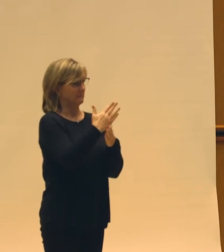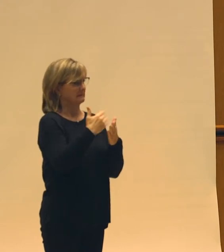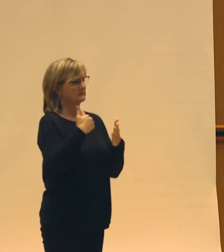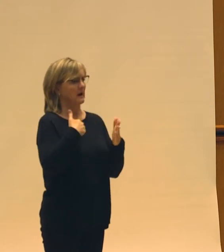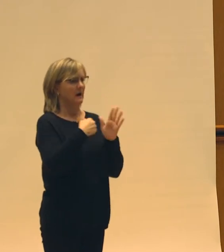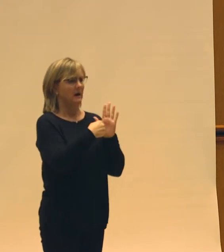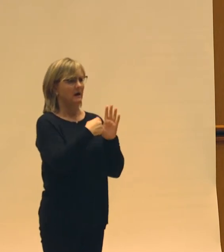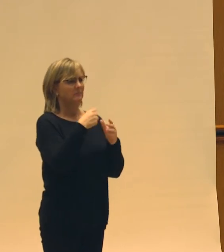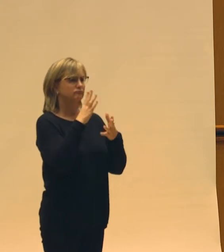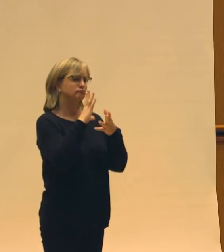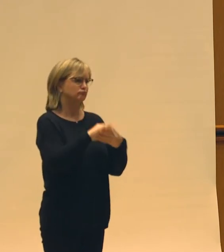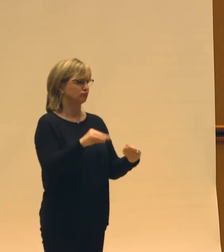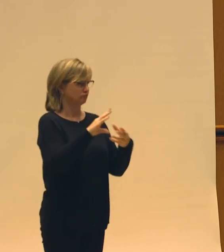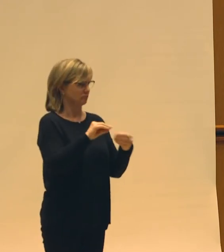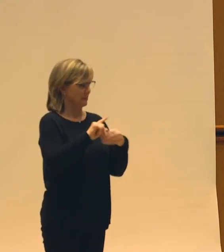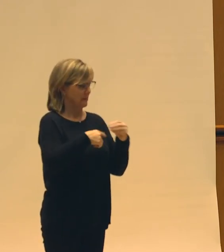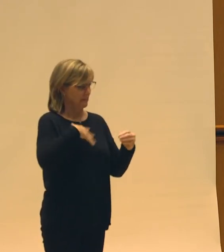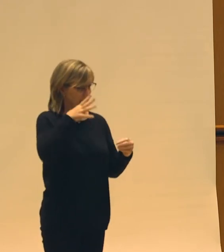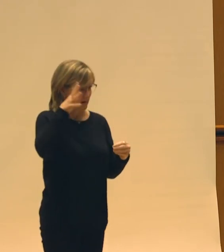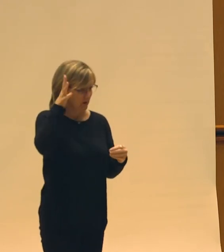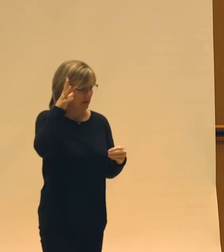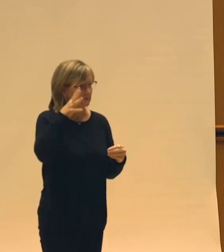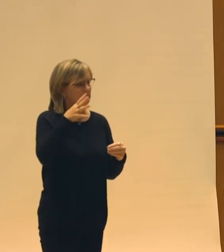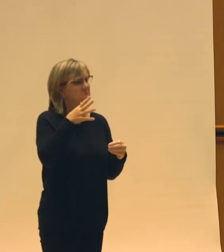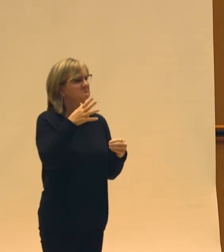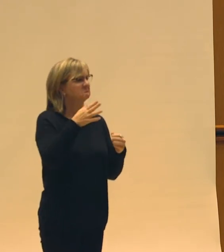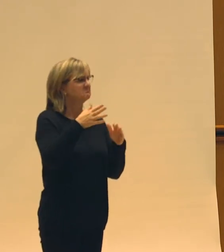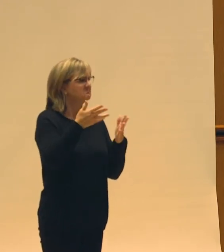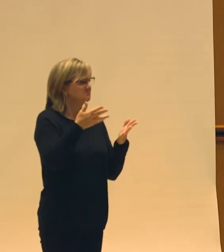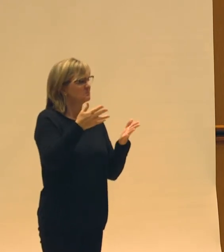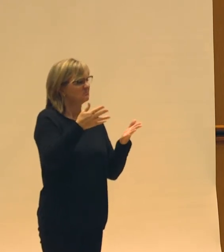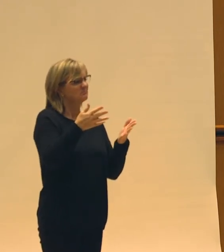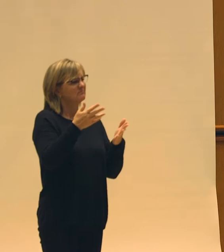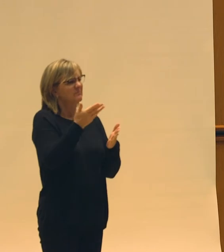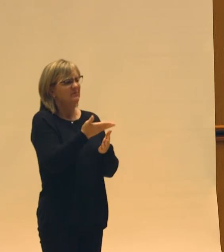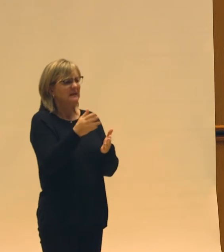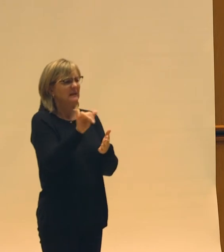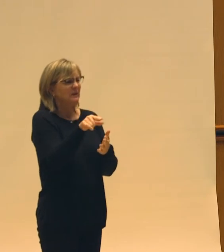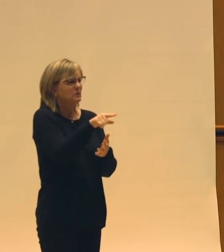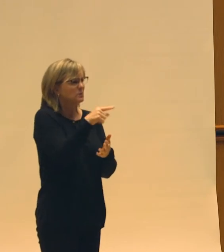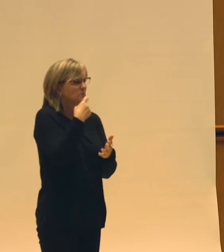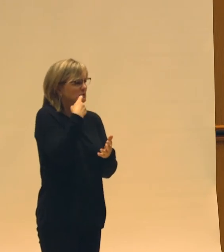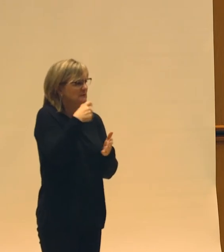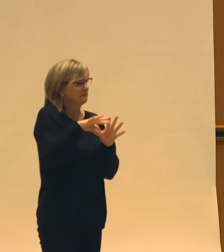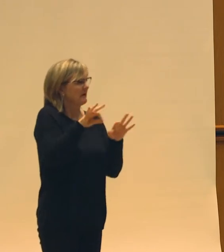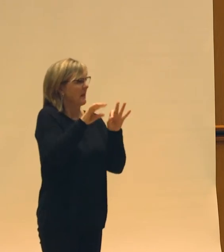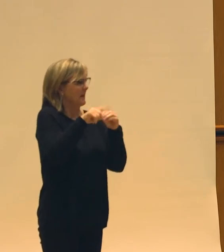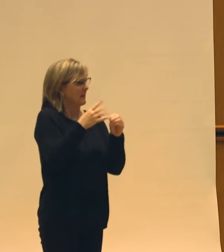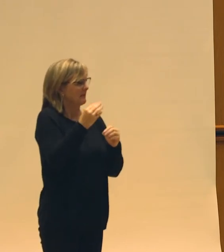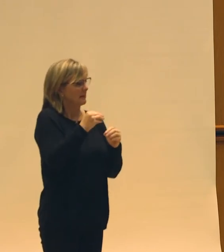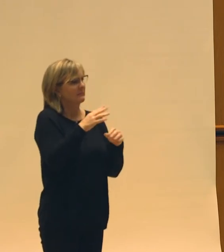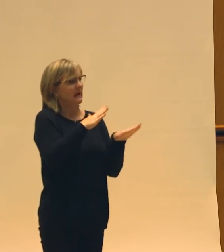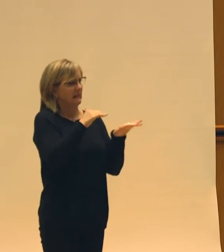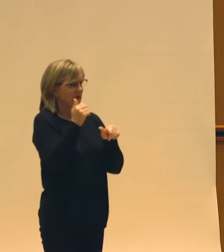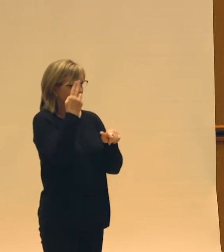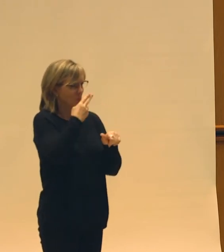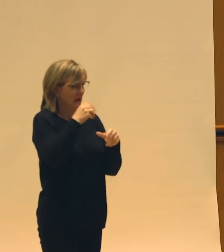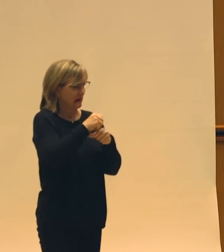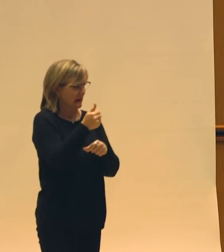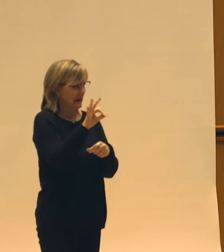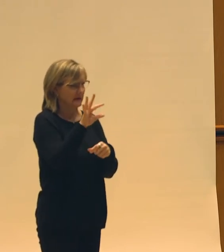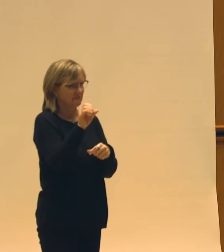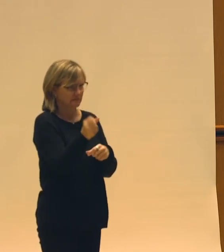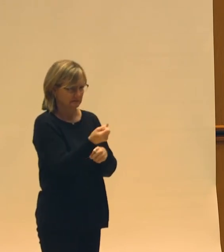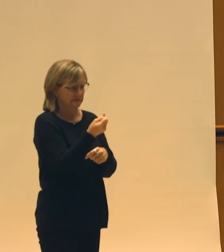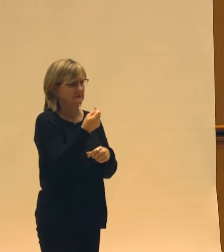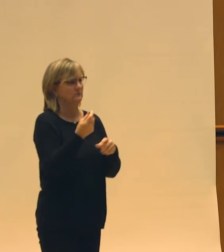stories about my parents along the lines of what you just learned about them and how they left Hawaii in the 1950s. And I